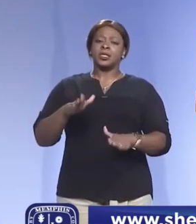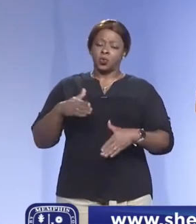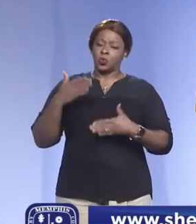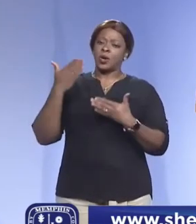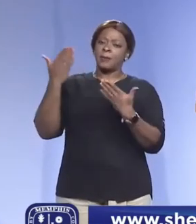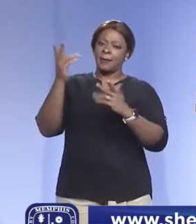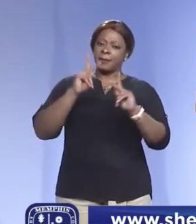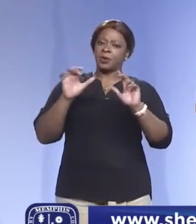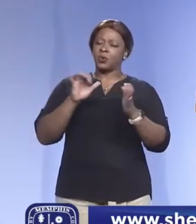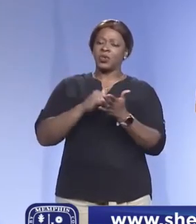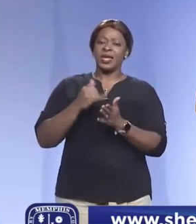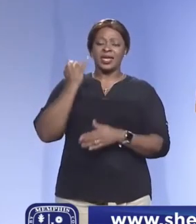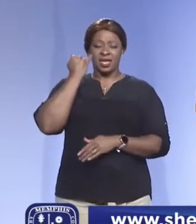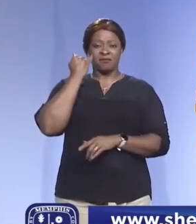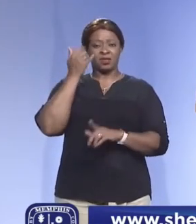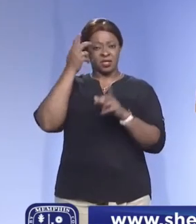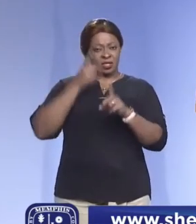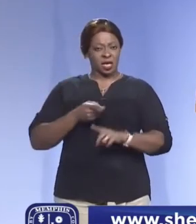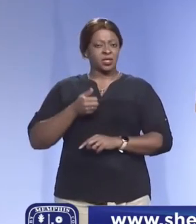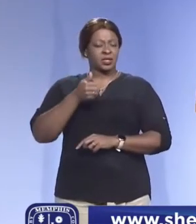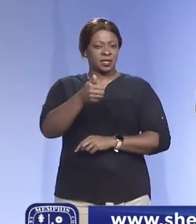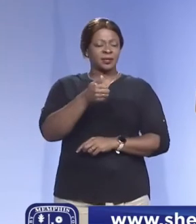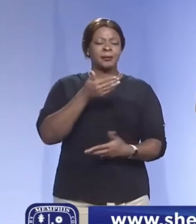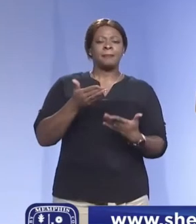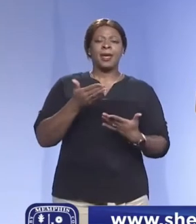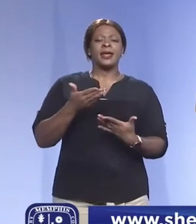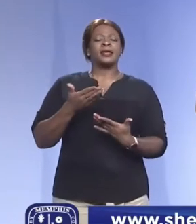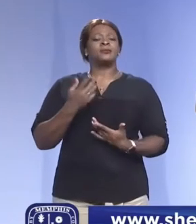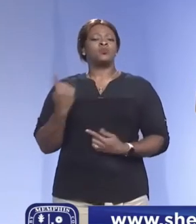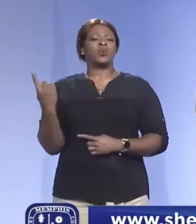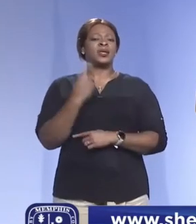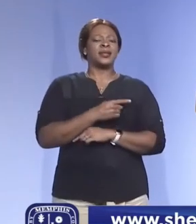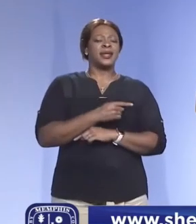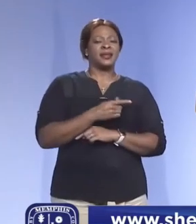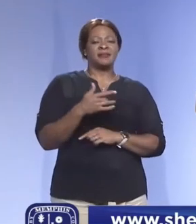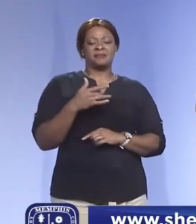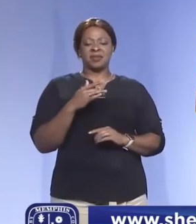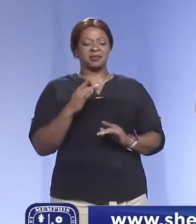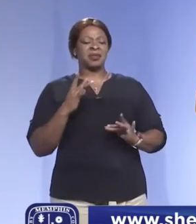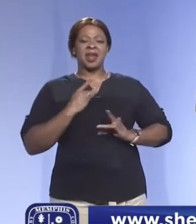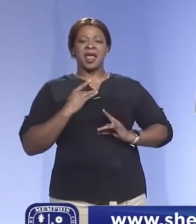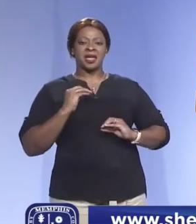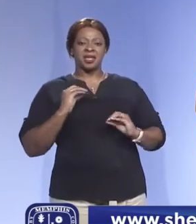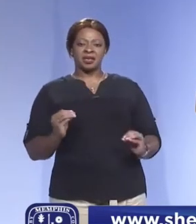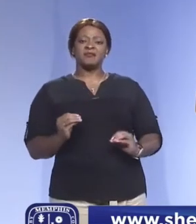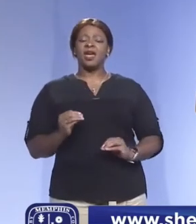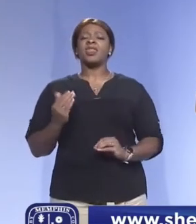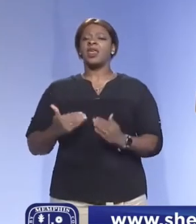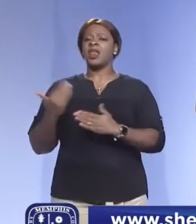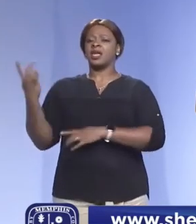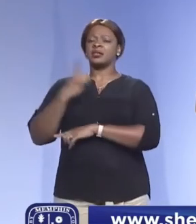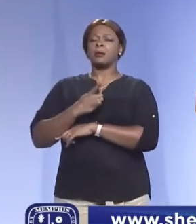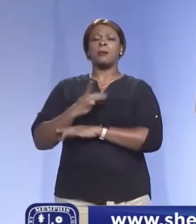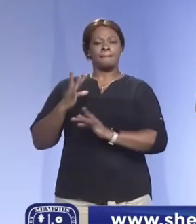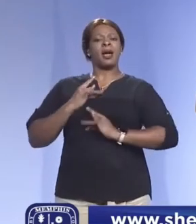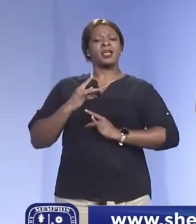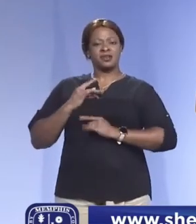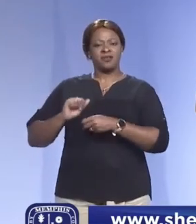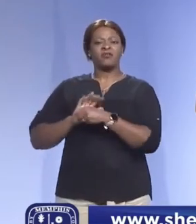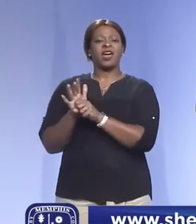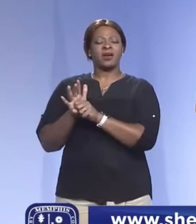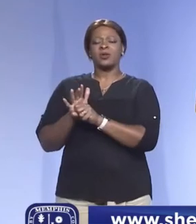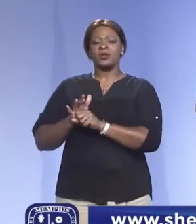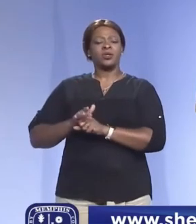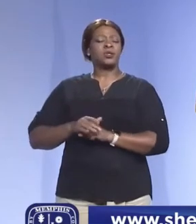People can do that if they so choose, but they may be negative one day and positive the next day. So, I would say that, one, we